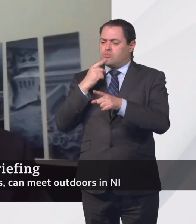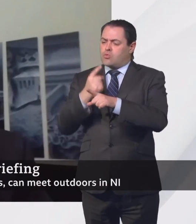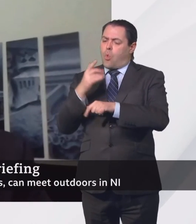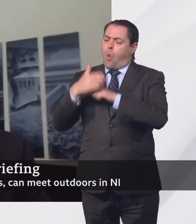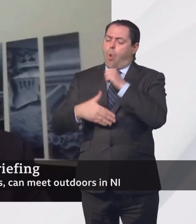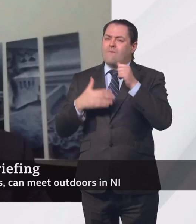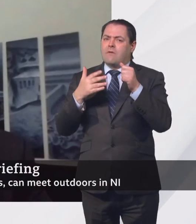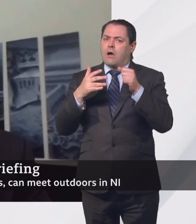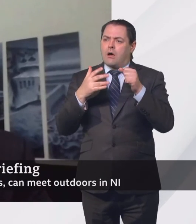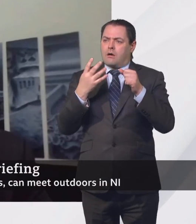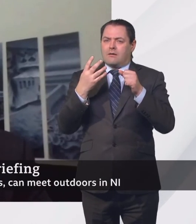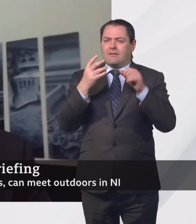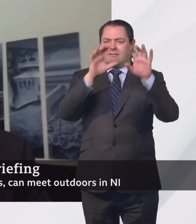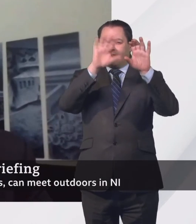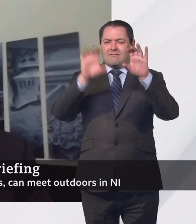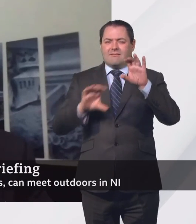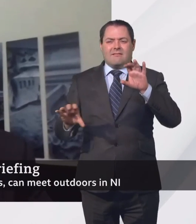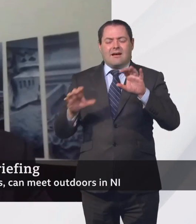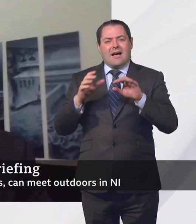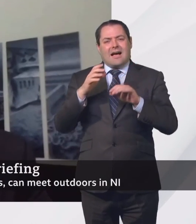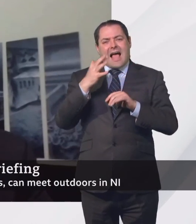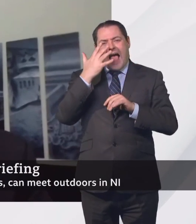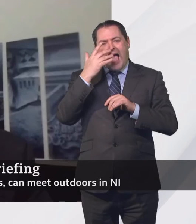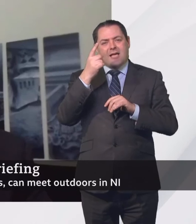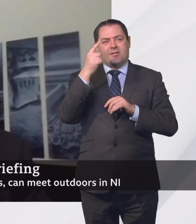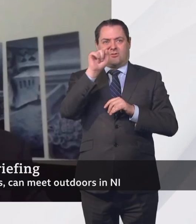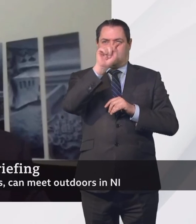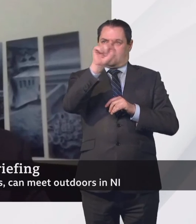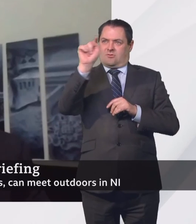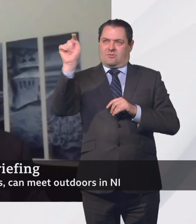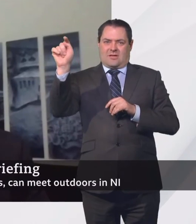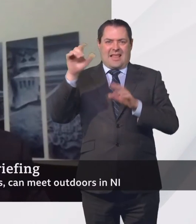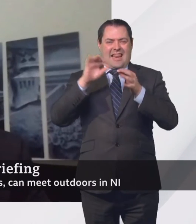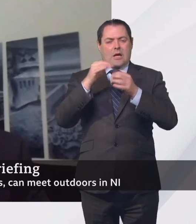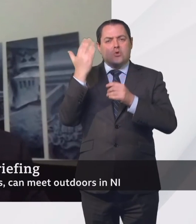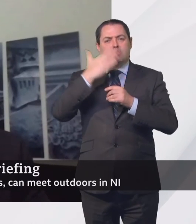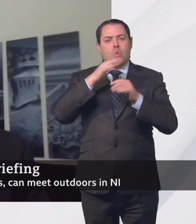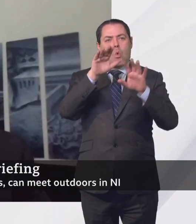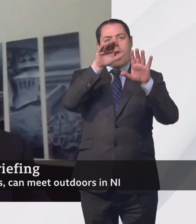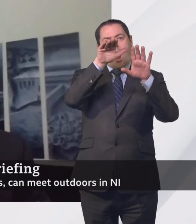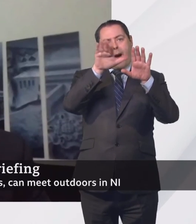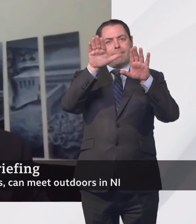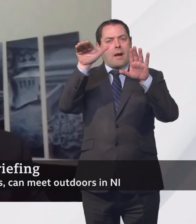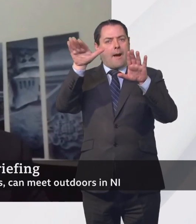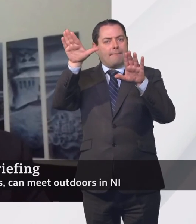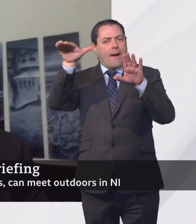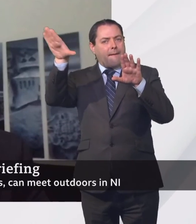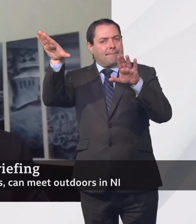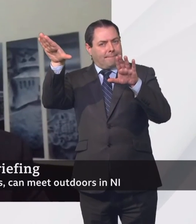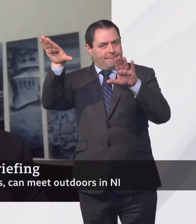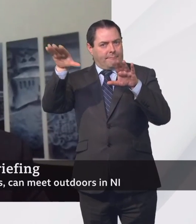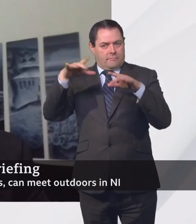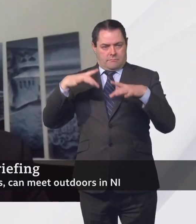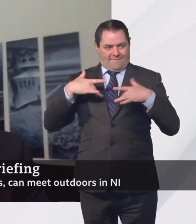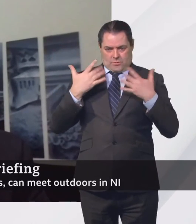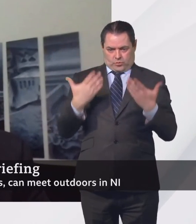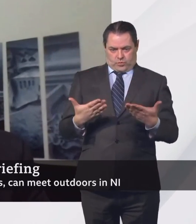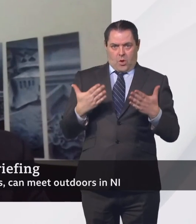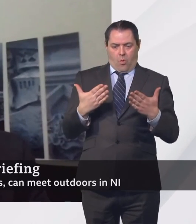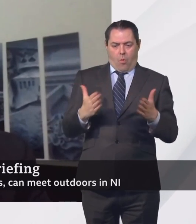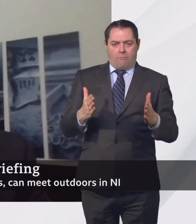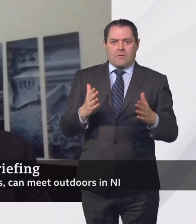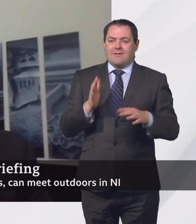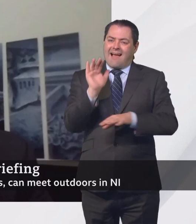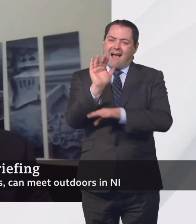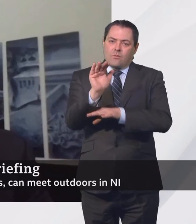of an uptick. Do you worry at all that today's relaxations could also eventually cause a bit of an uptick in the